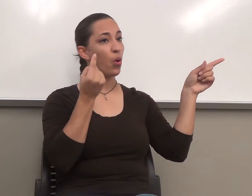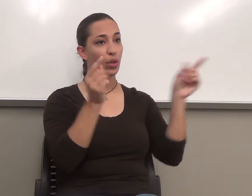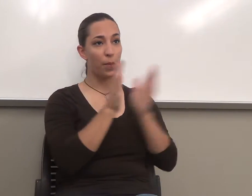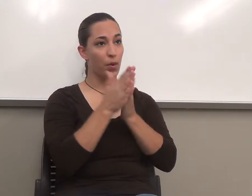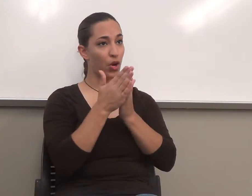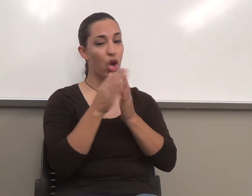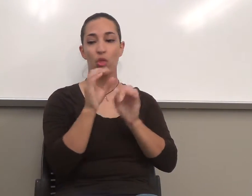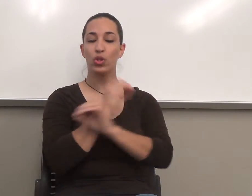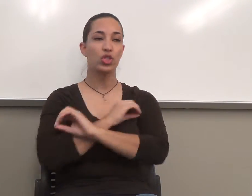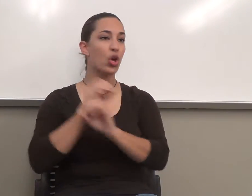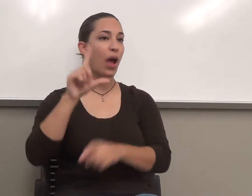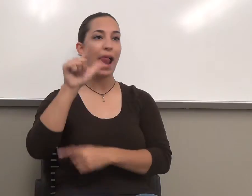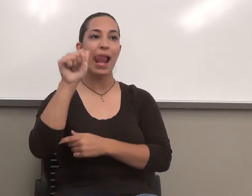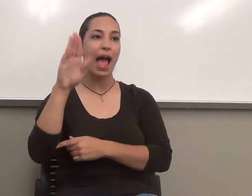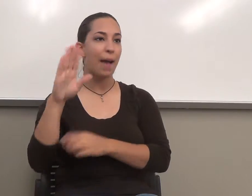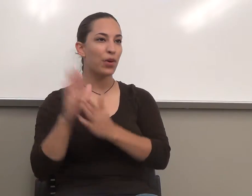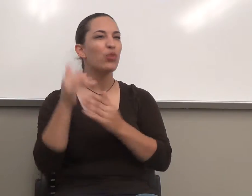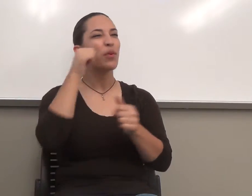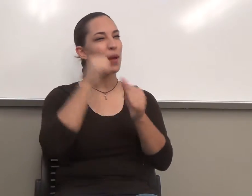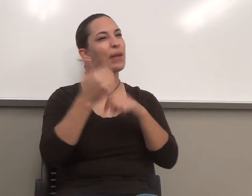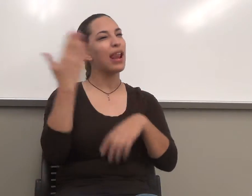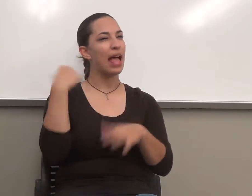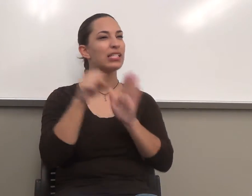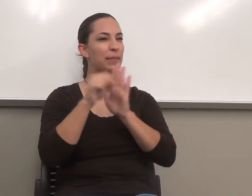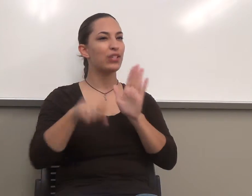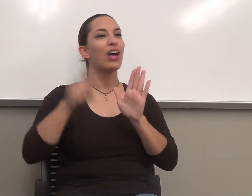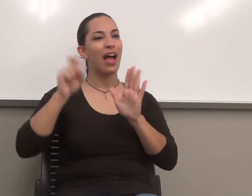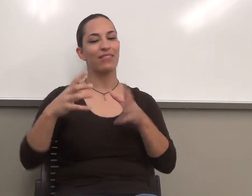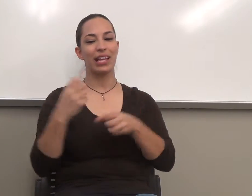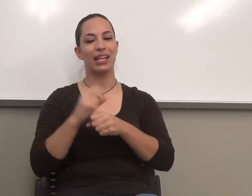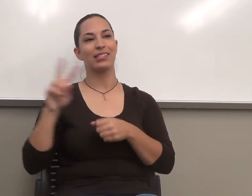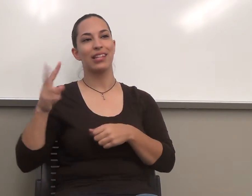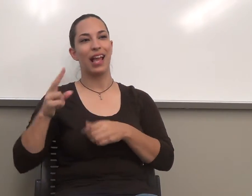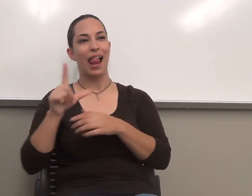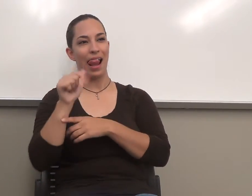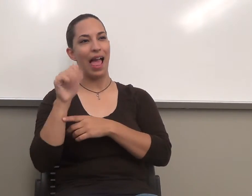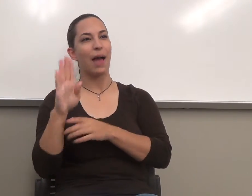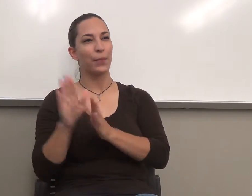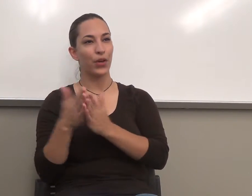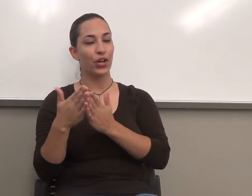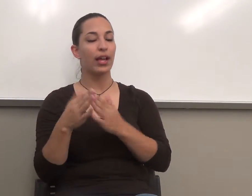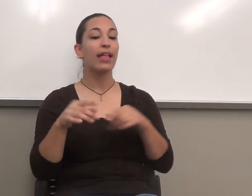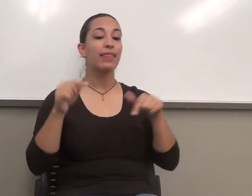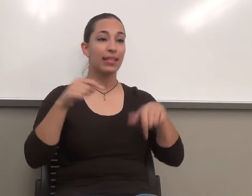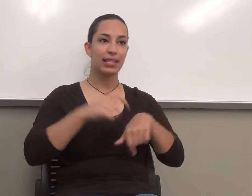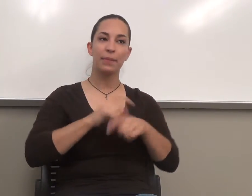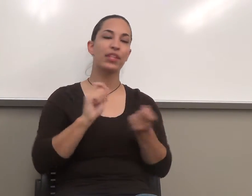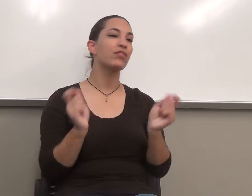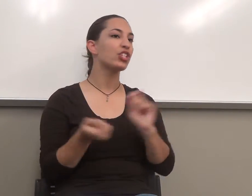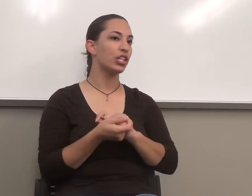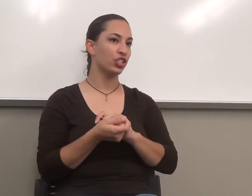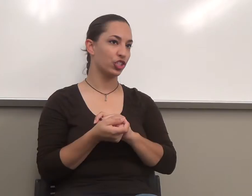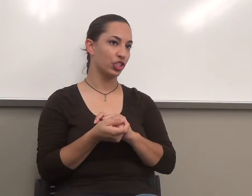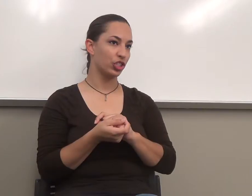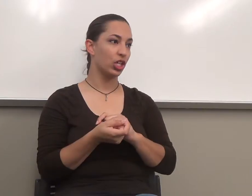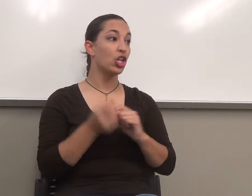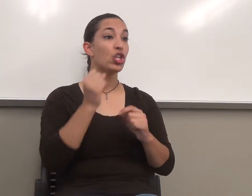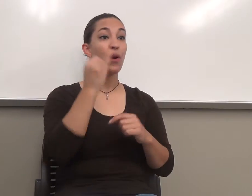Last semester, you had to get another new lab book. This time, they've changed that. So if you have that lab book from